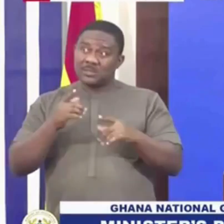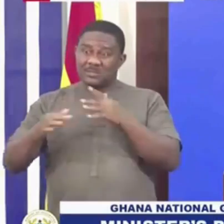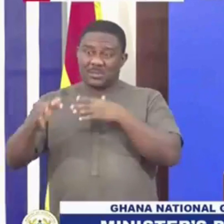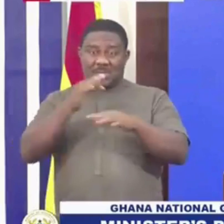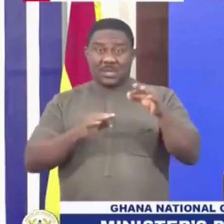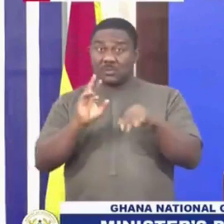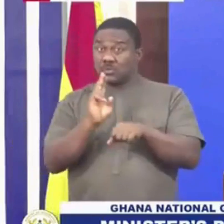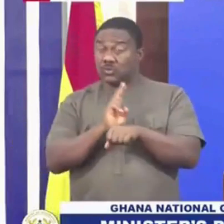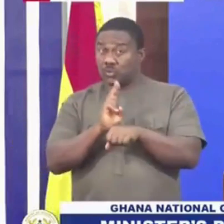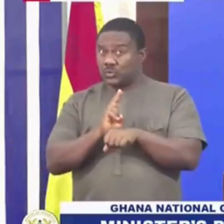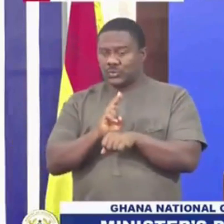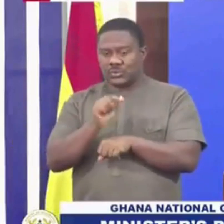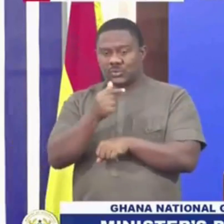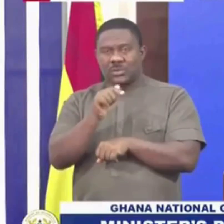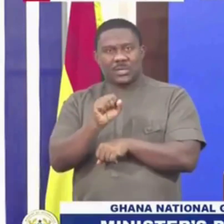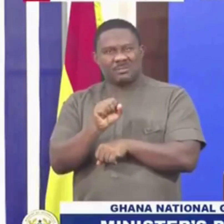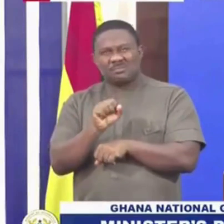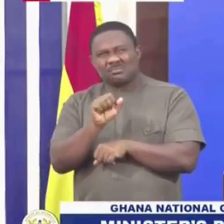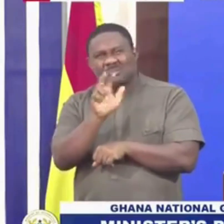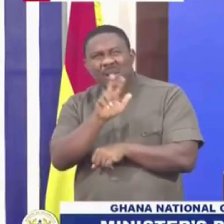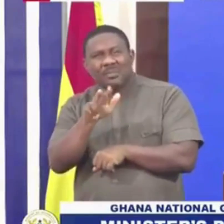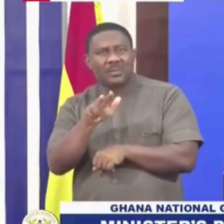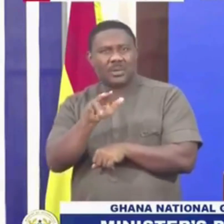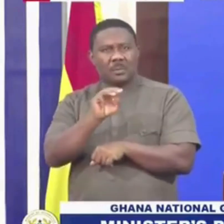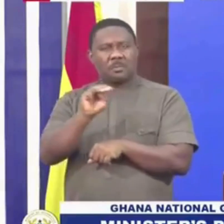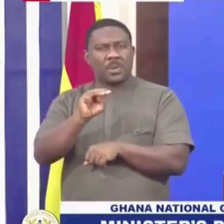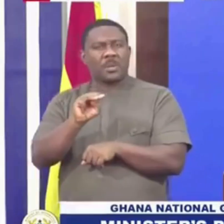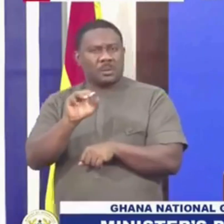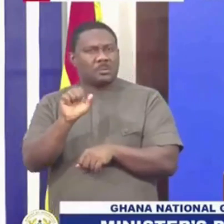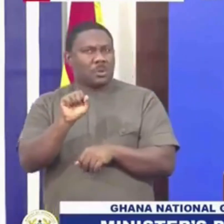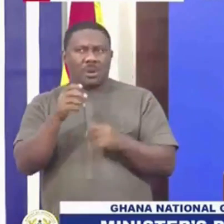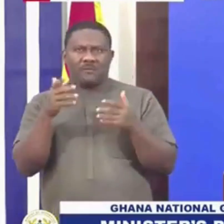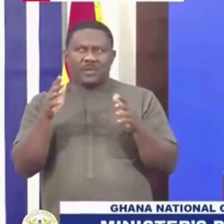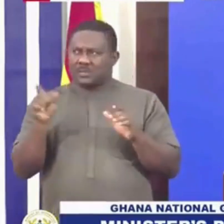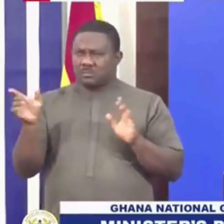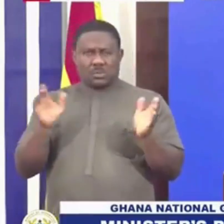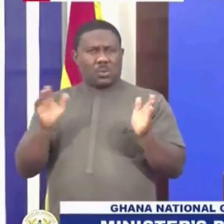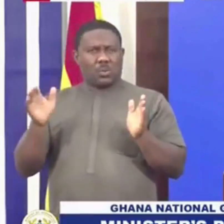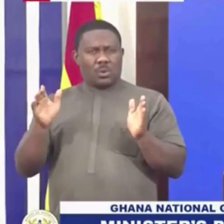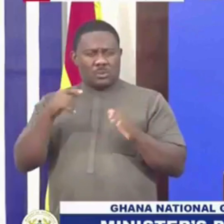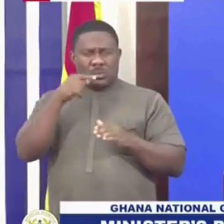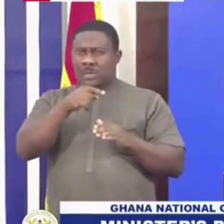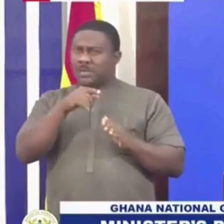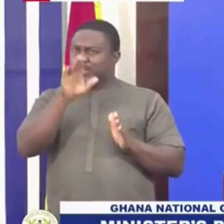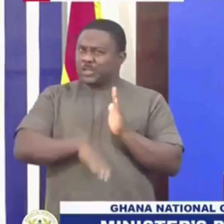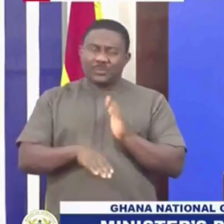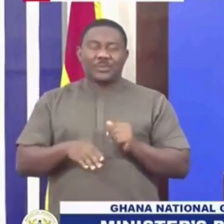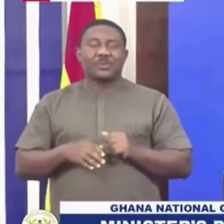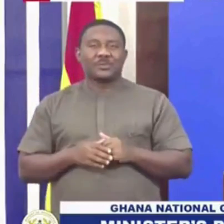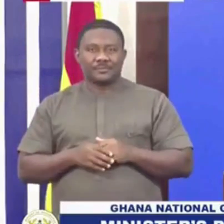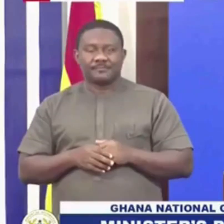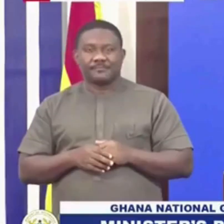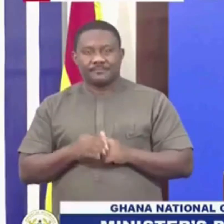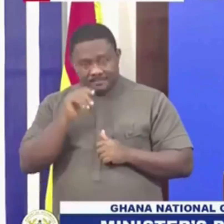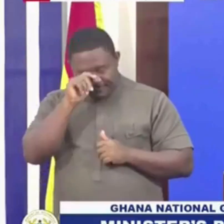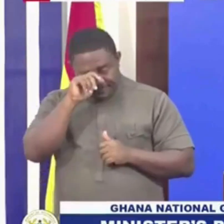So it's less than even half when you use gas instead of liquid fuel. But it doesn't end there. When you